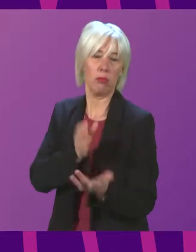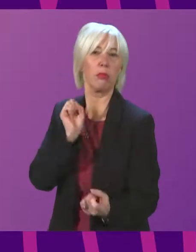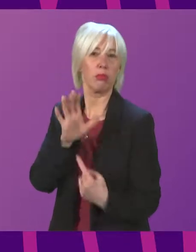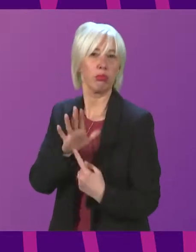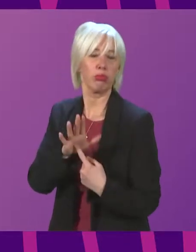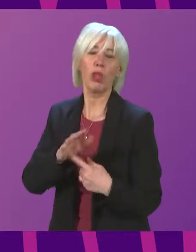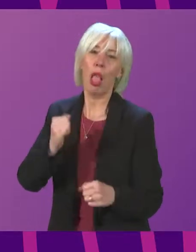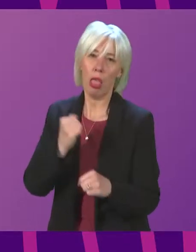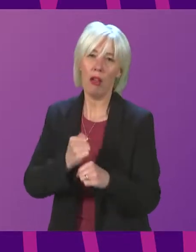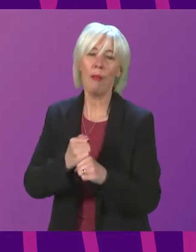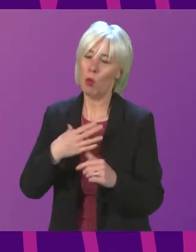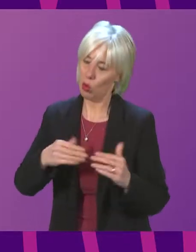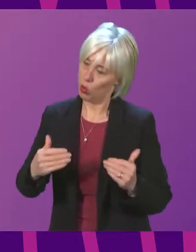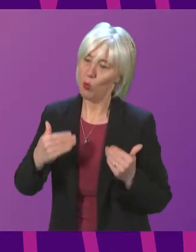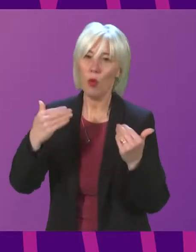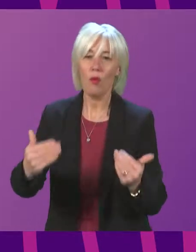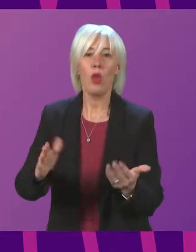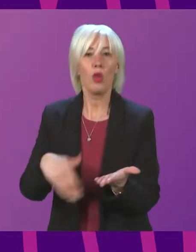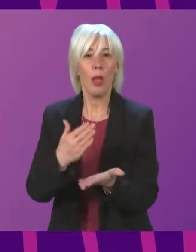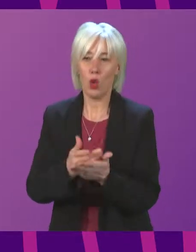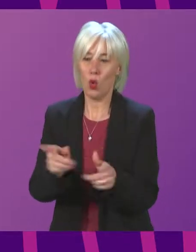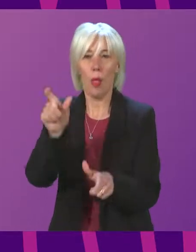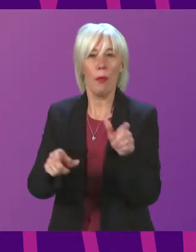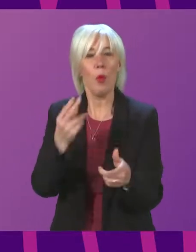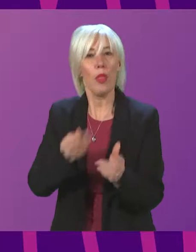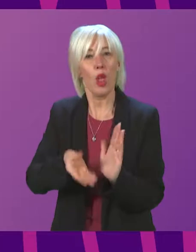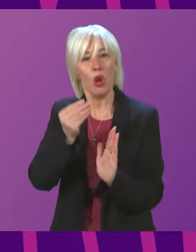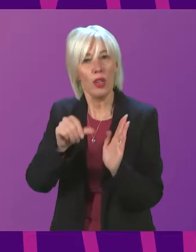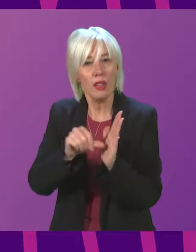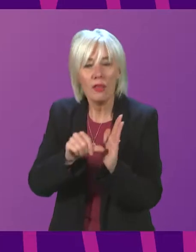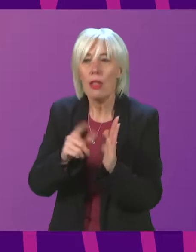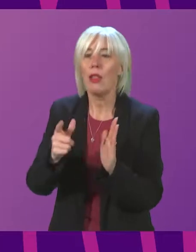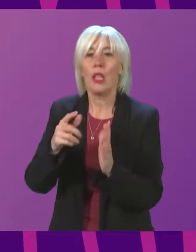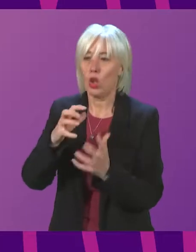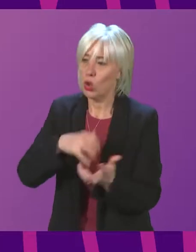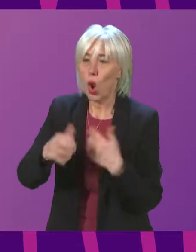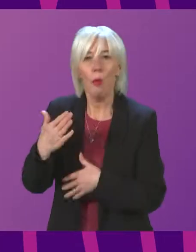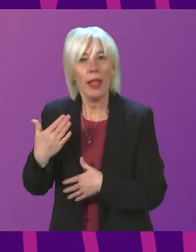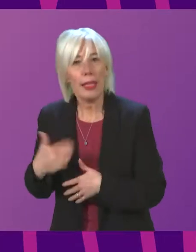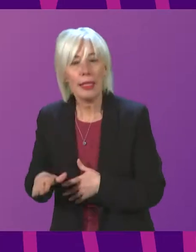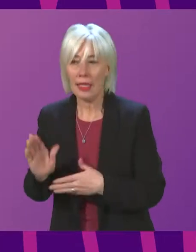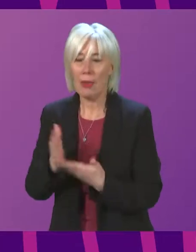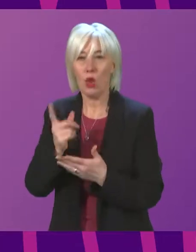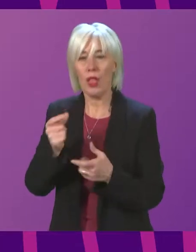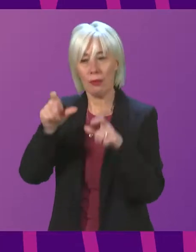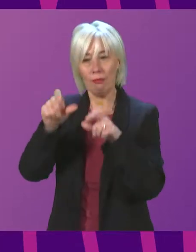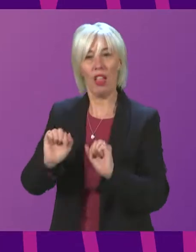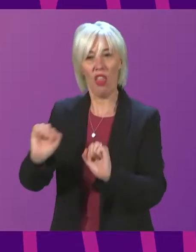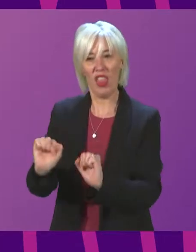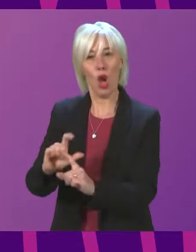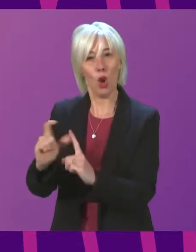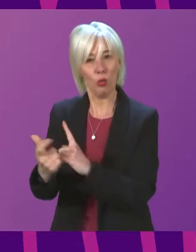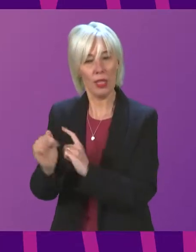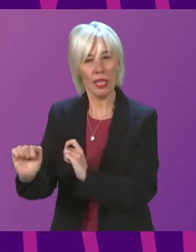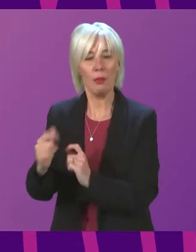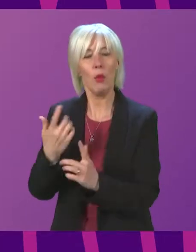forward and ensure that people with learning disabilities and complex needs have a home in their communities. We need strong